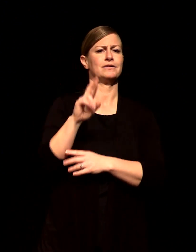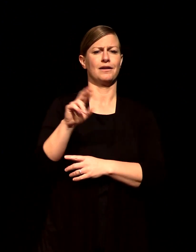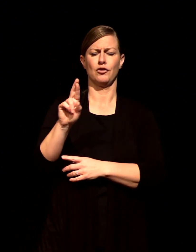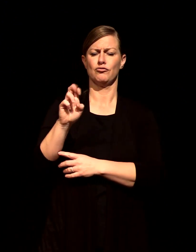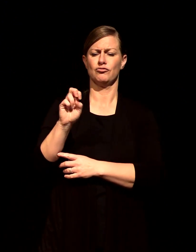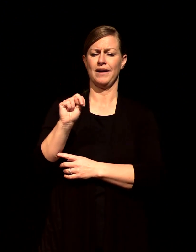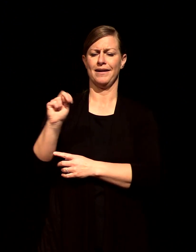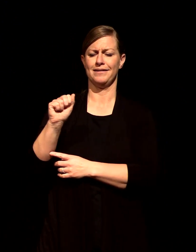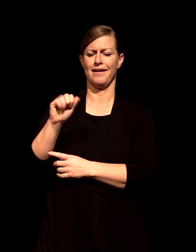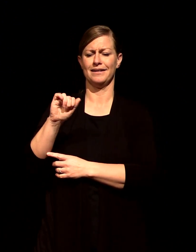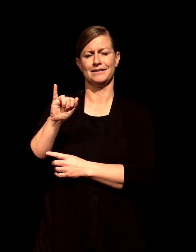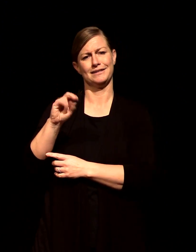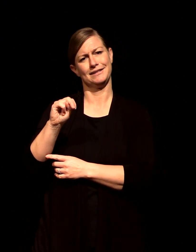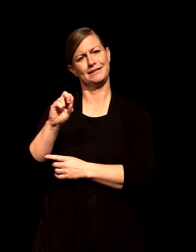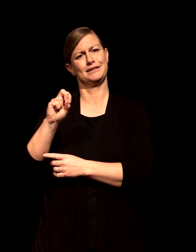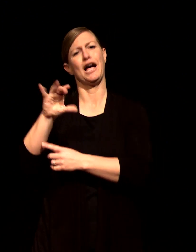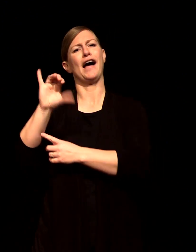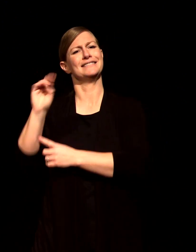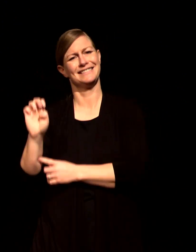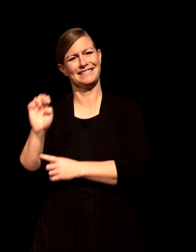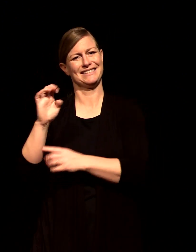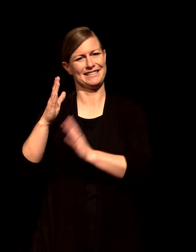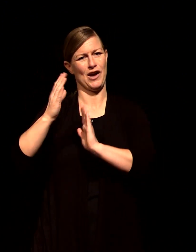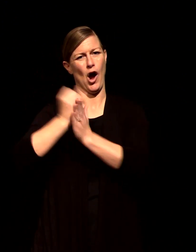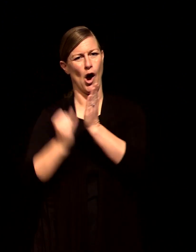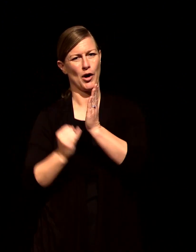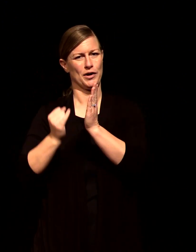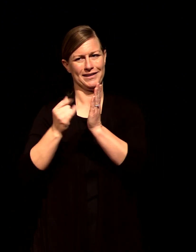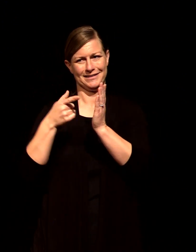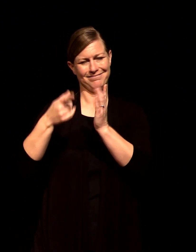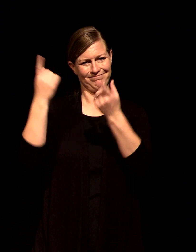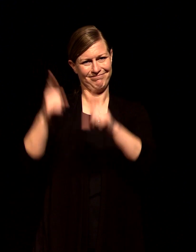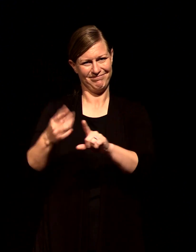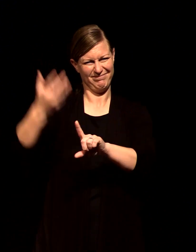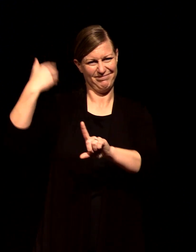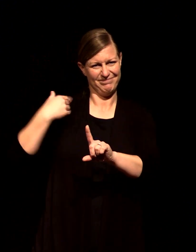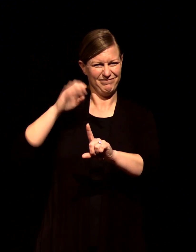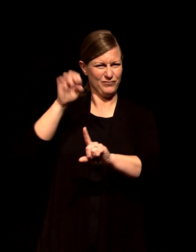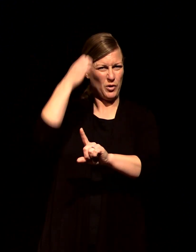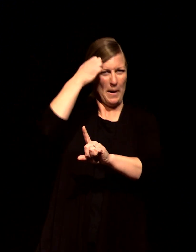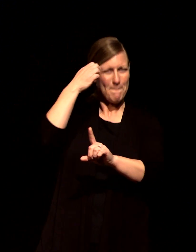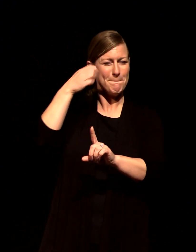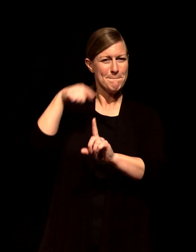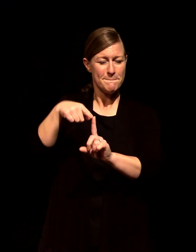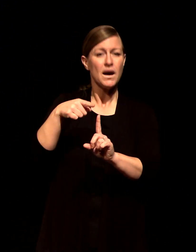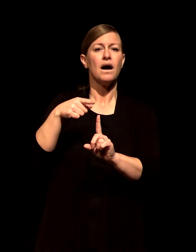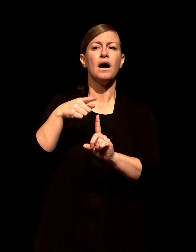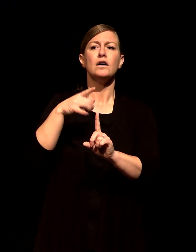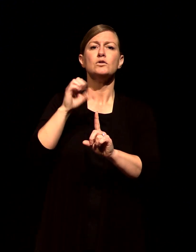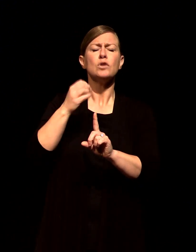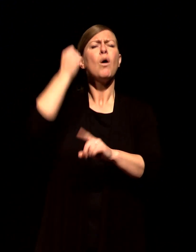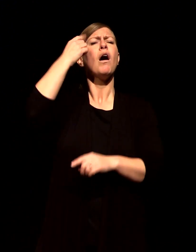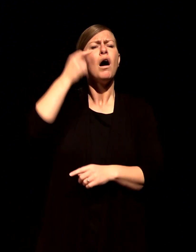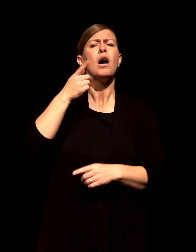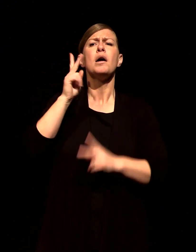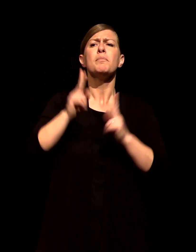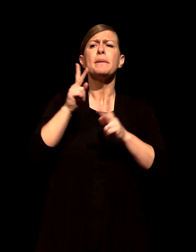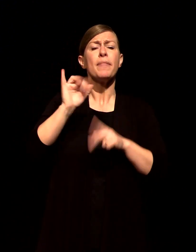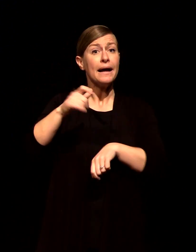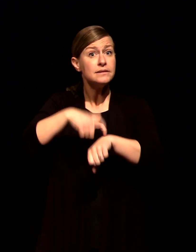-known well-loved artists and works of art and they understood that Jesus was middle eastern but they wanted to paint him